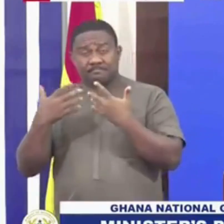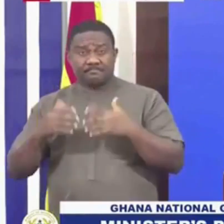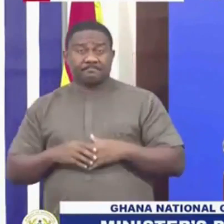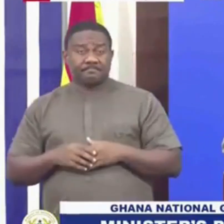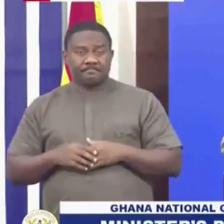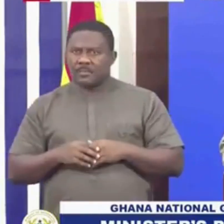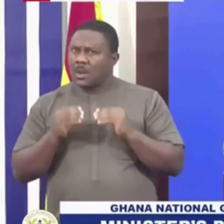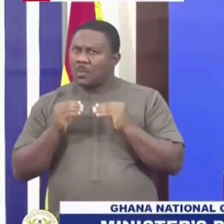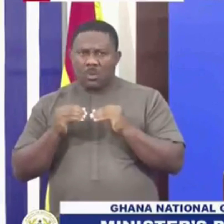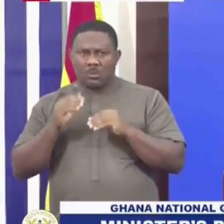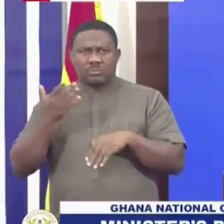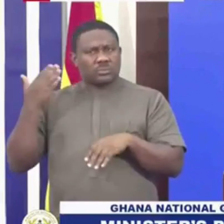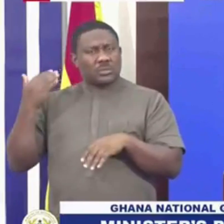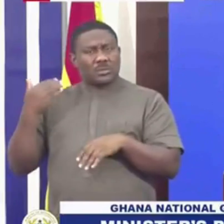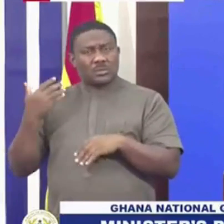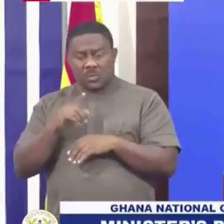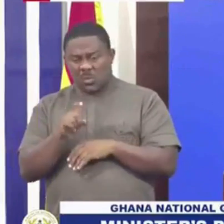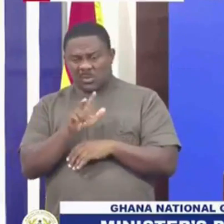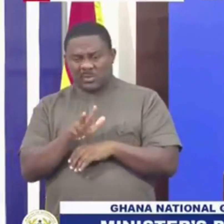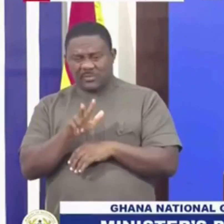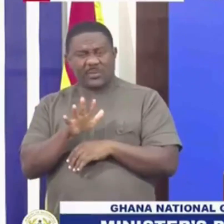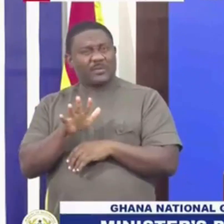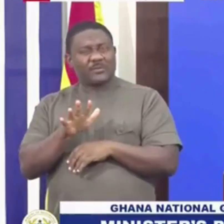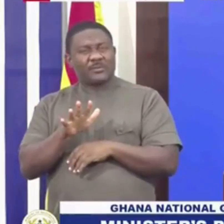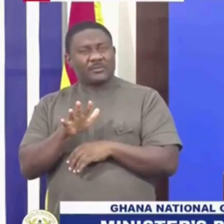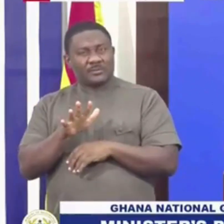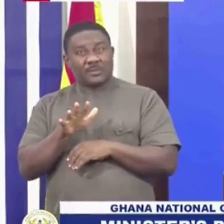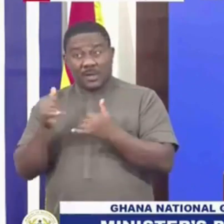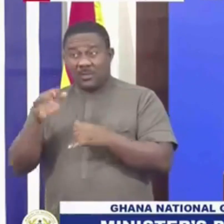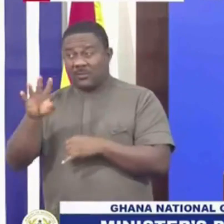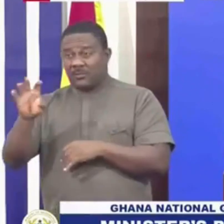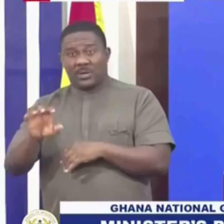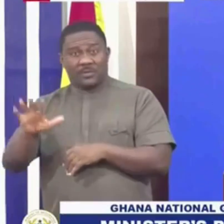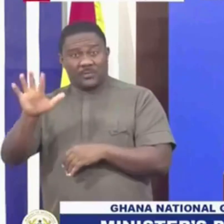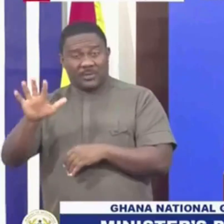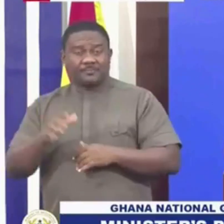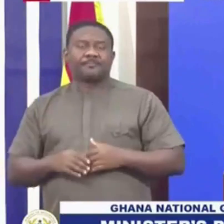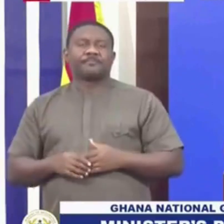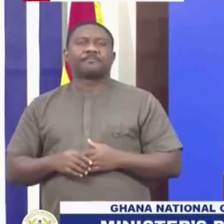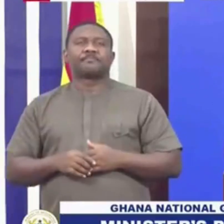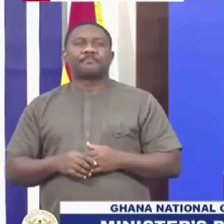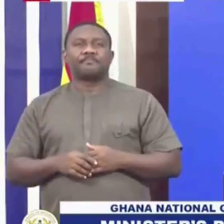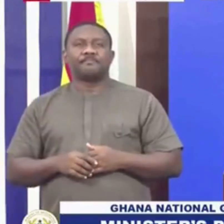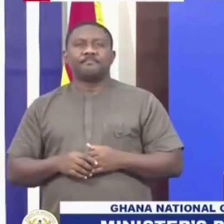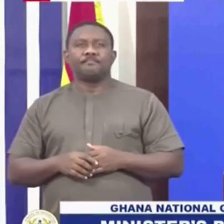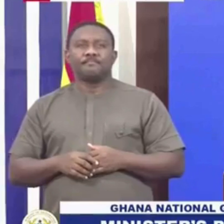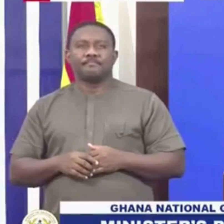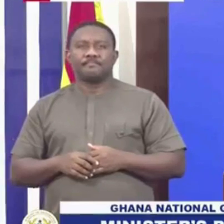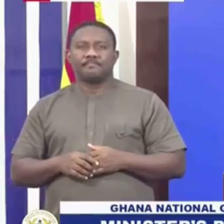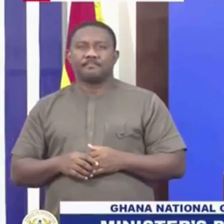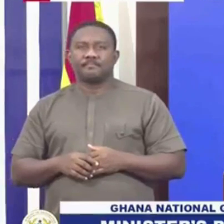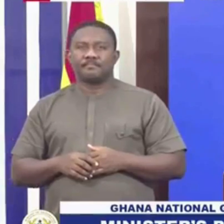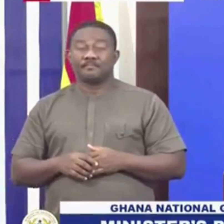the capacity of the gas distribution system. Then you've heard about a car power ship